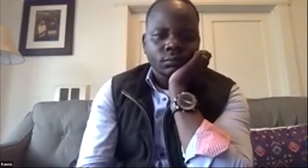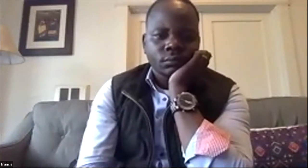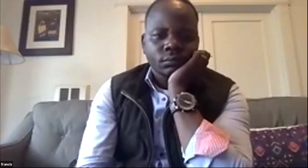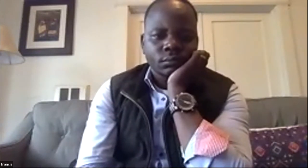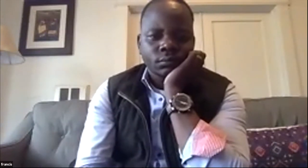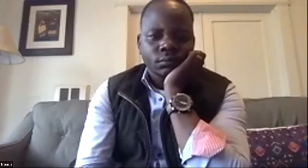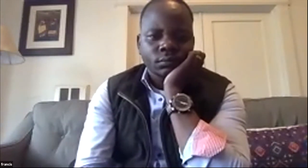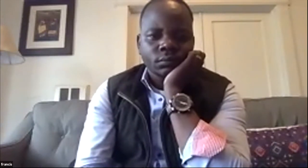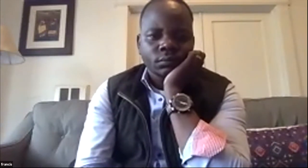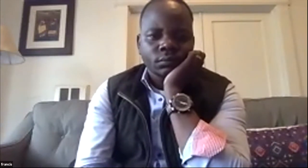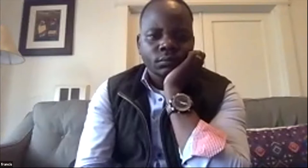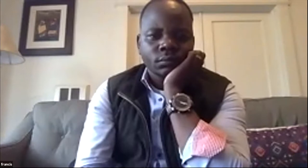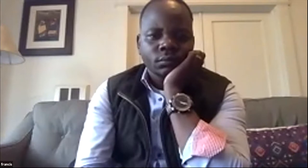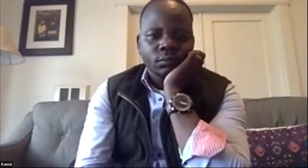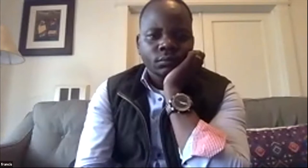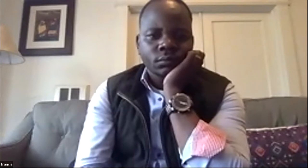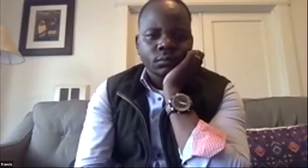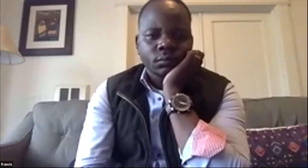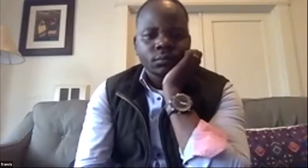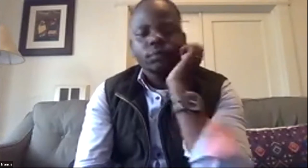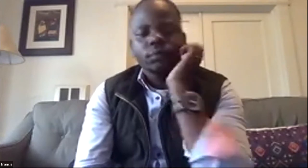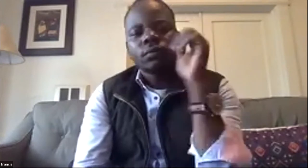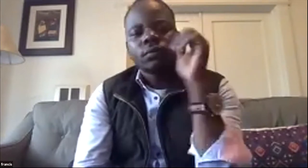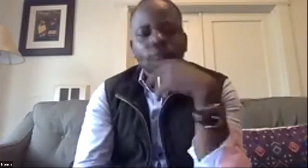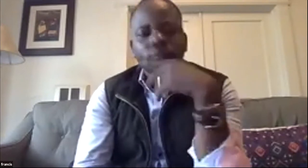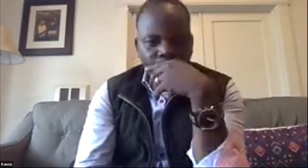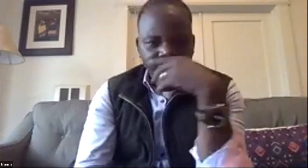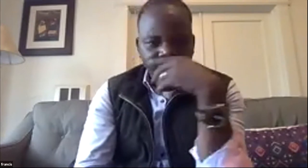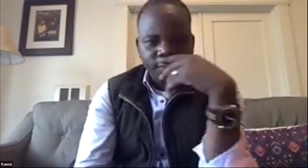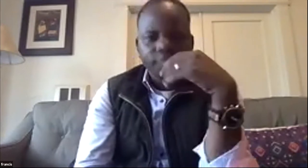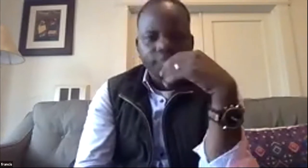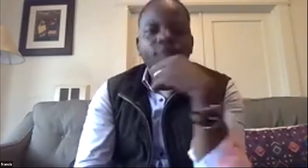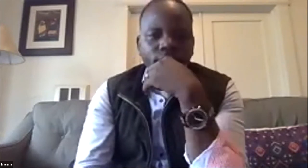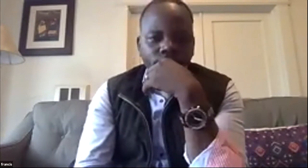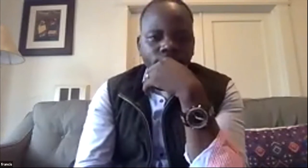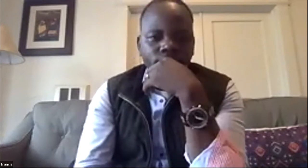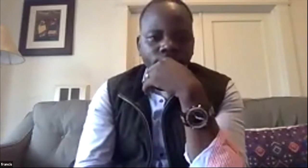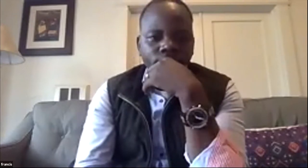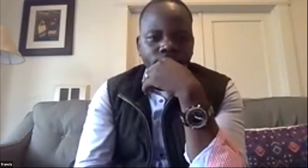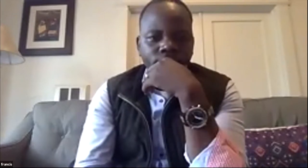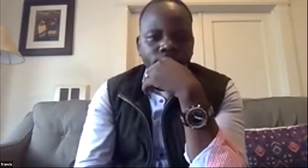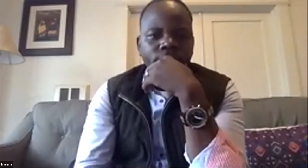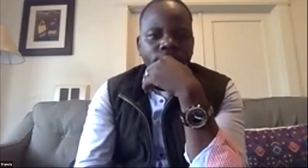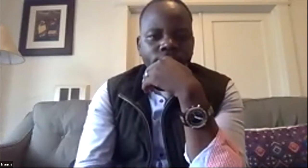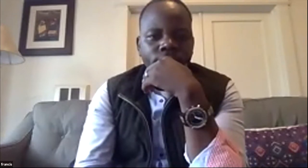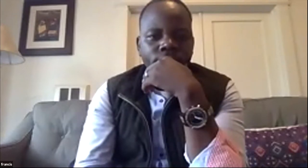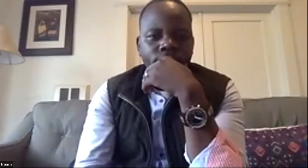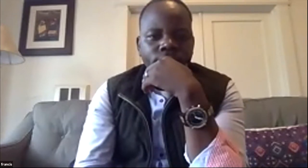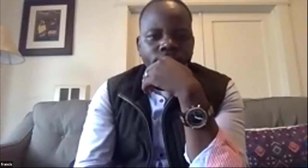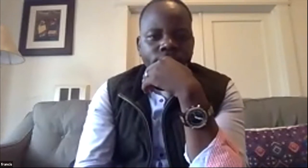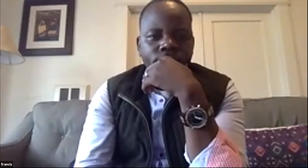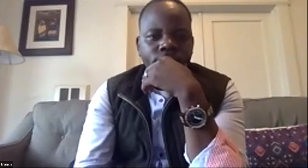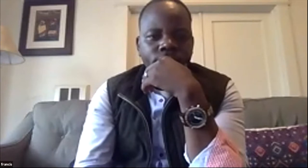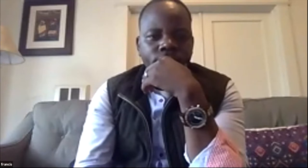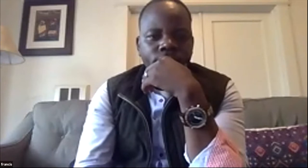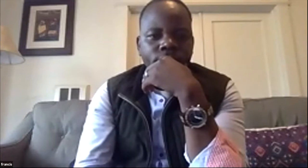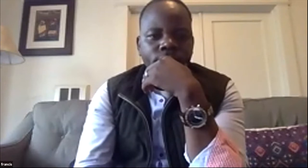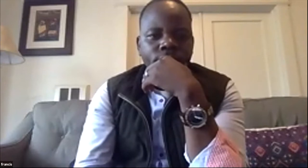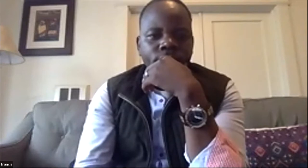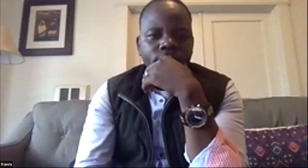your feedback that's where your feedback is going to come you know in two years down the road how are these people going to feel how integrated are they with the